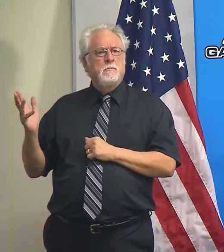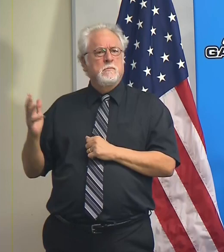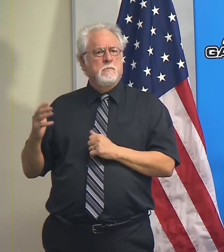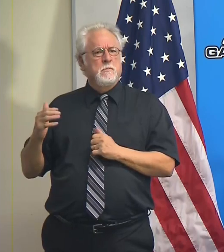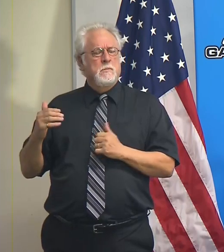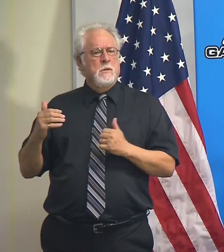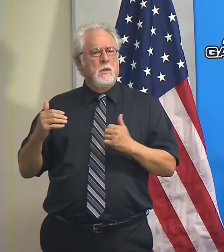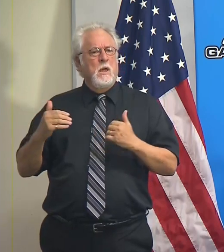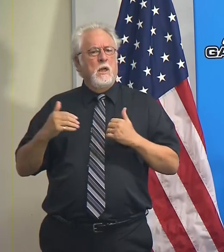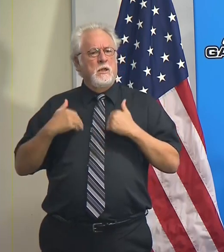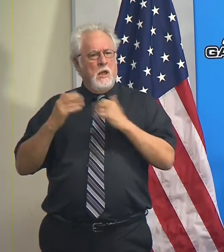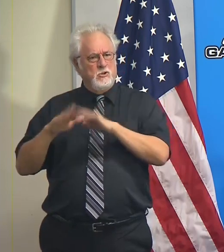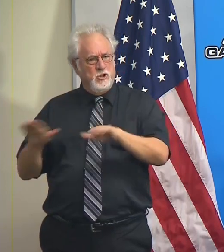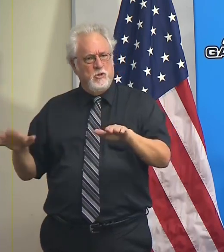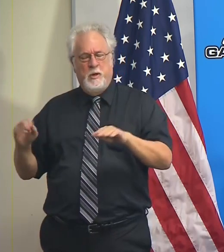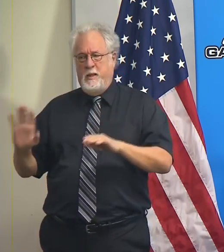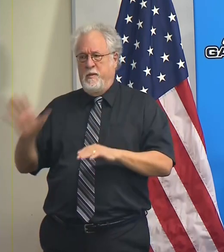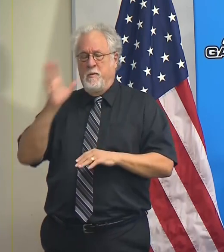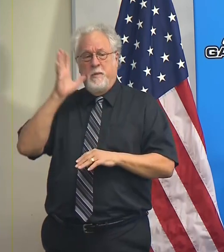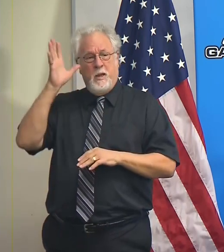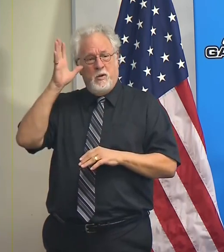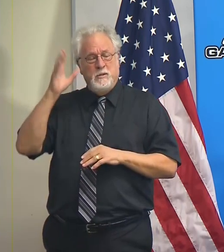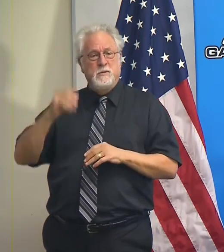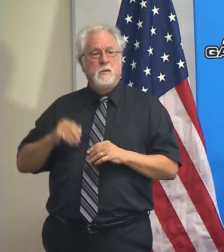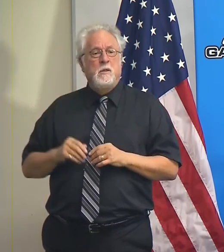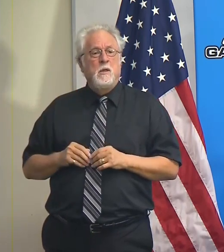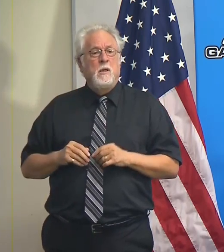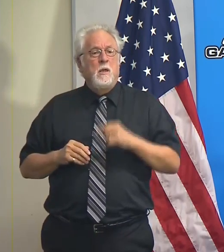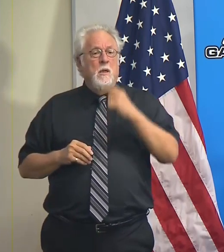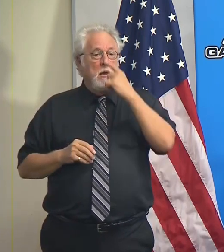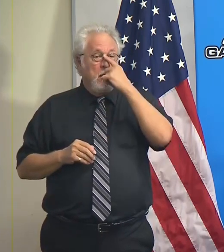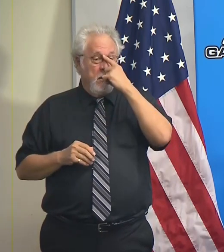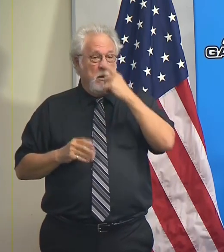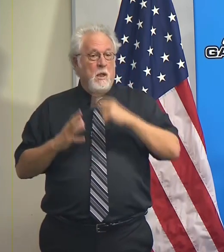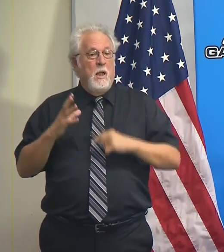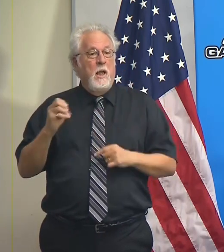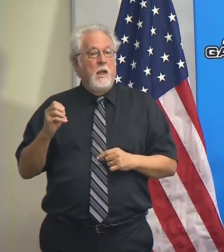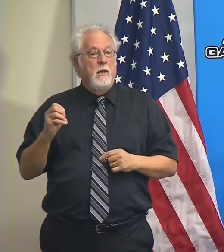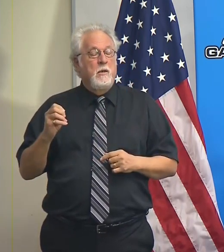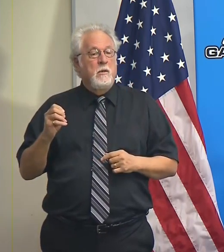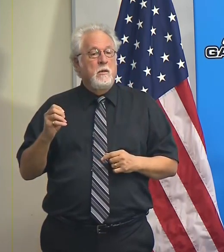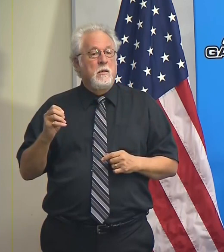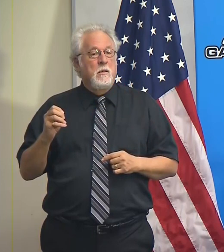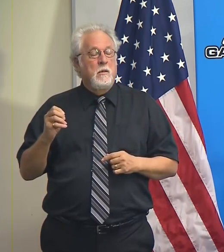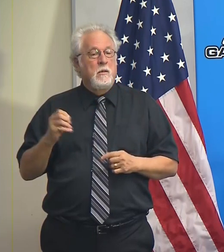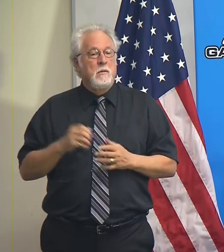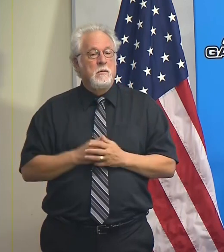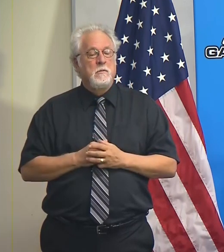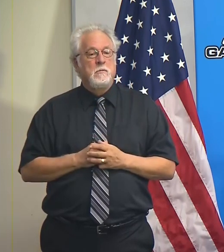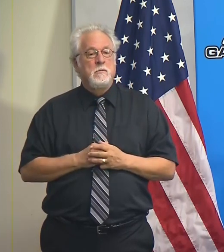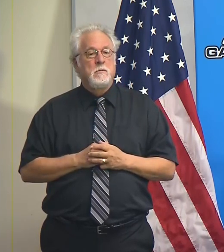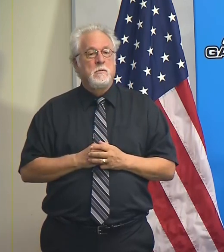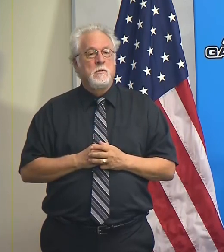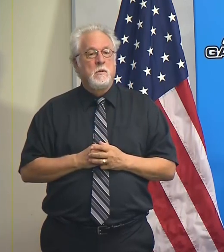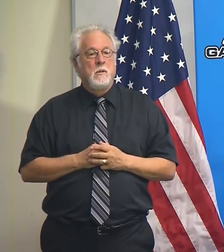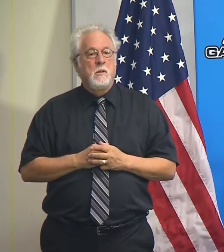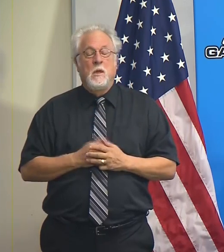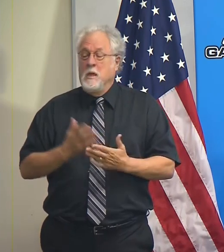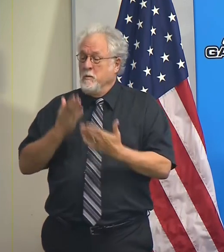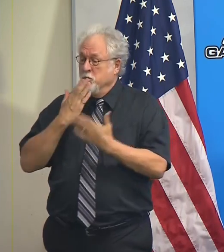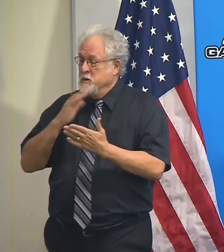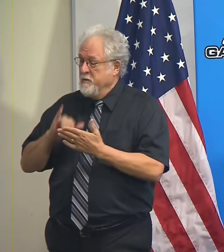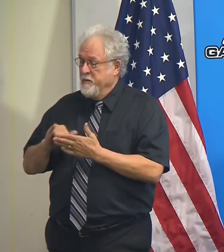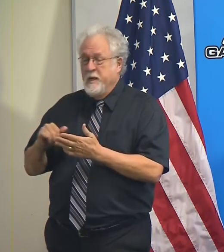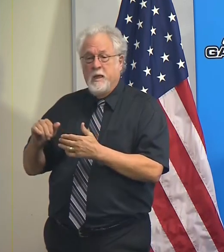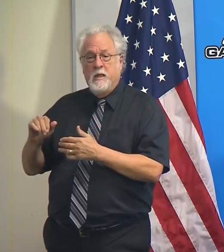young children and their parents. And, you know, I was very appreciative of